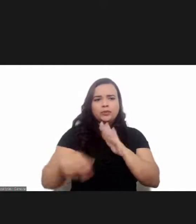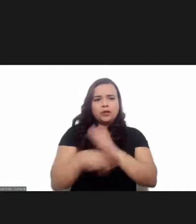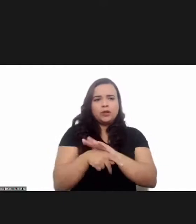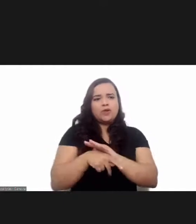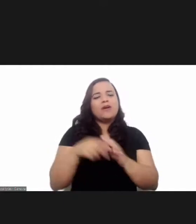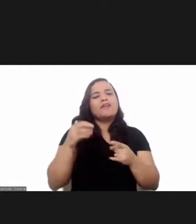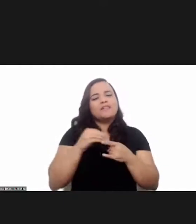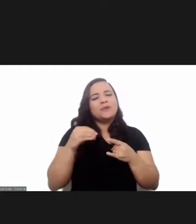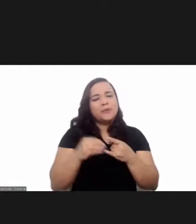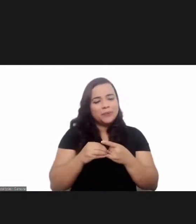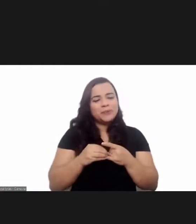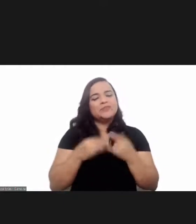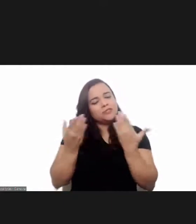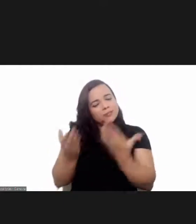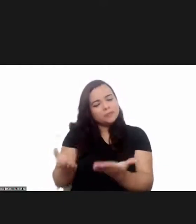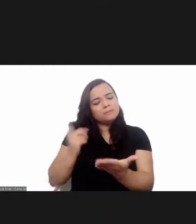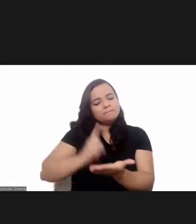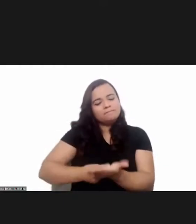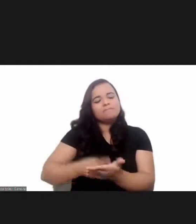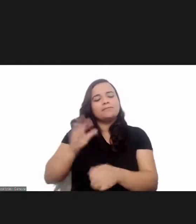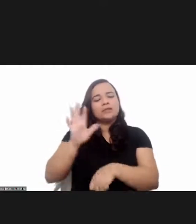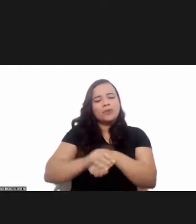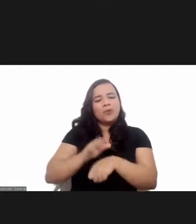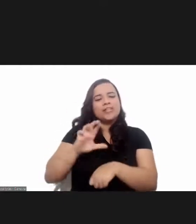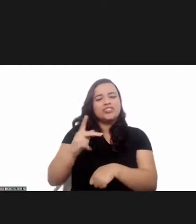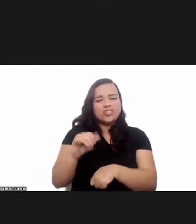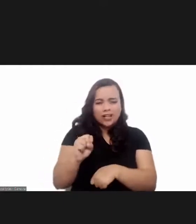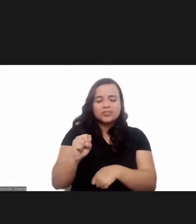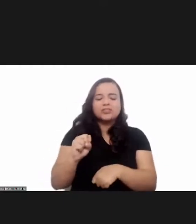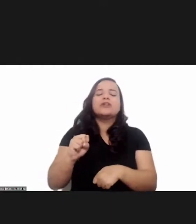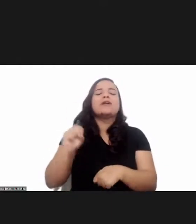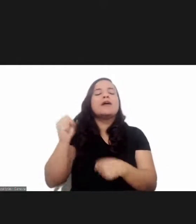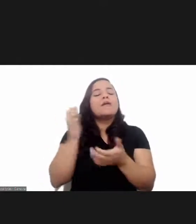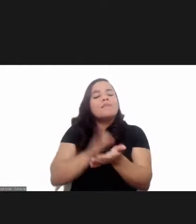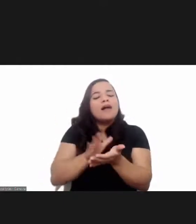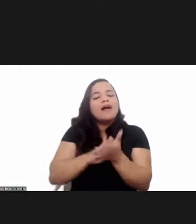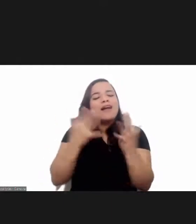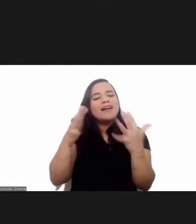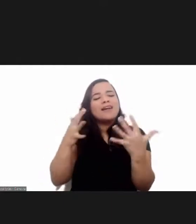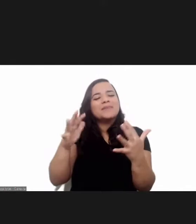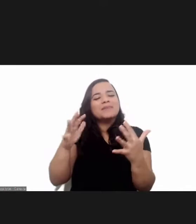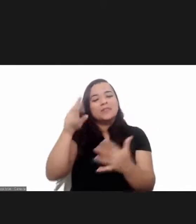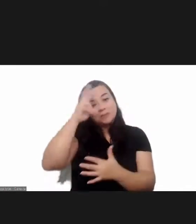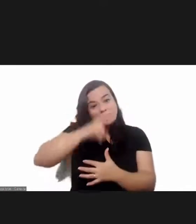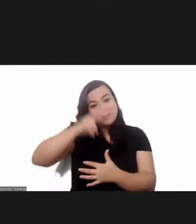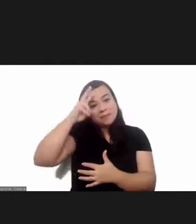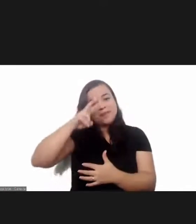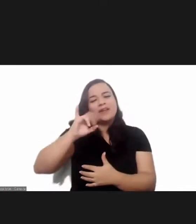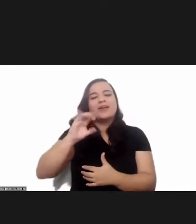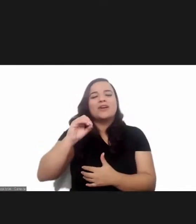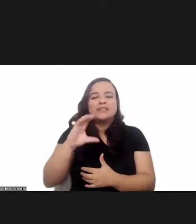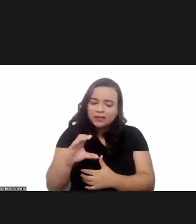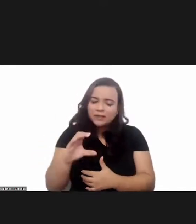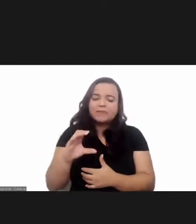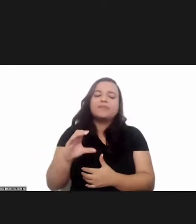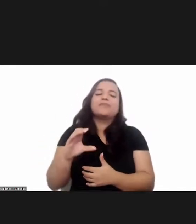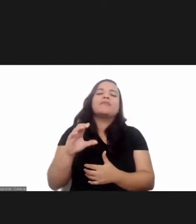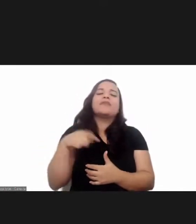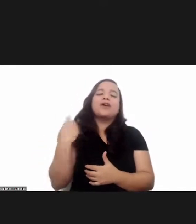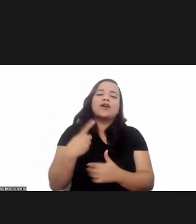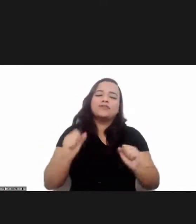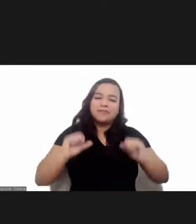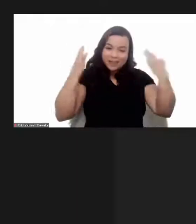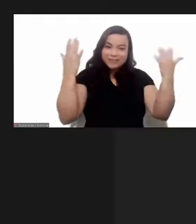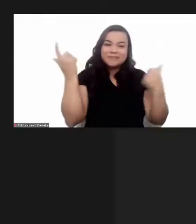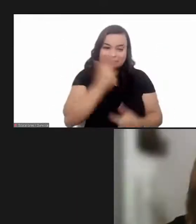Fiocruz in the fight against Chagas disease. Congratulations to the IOC and that we all have a productive and